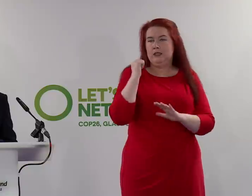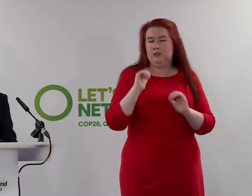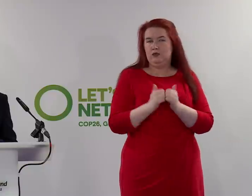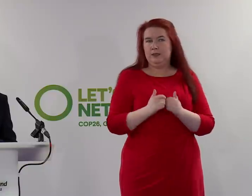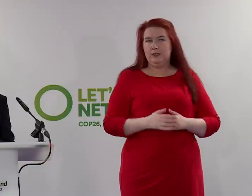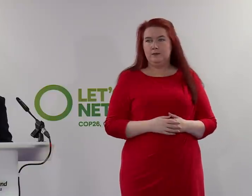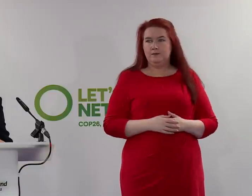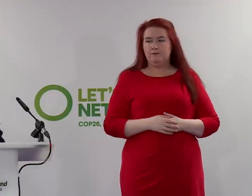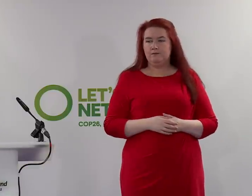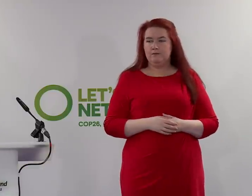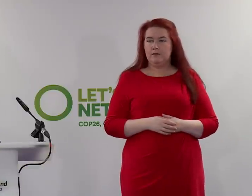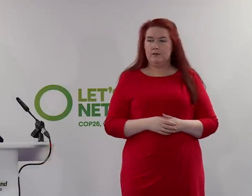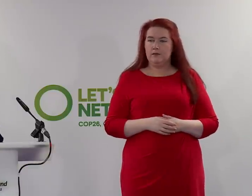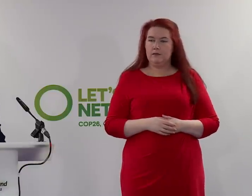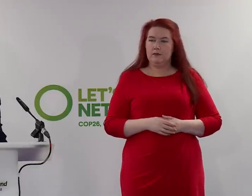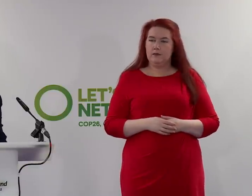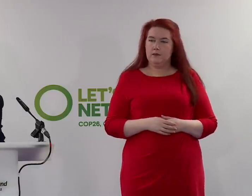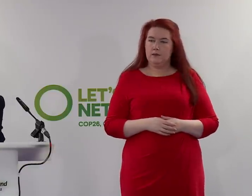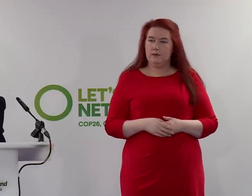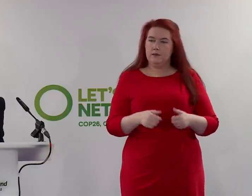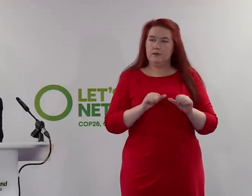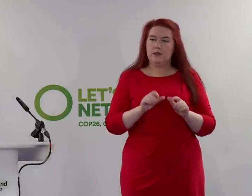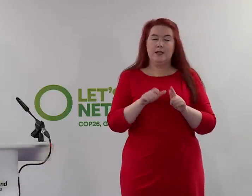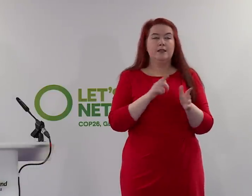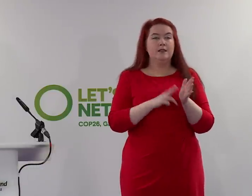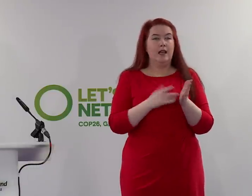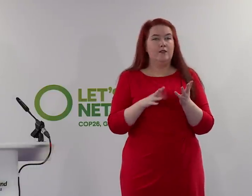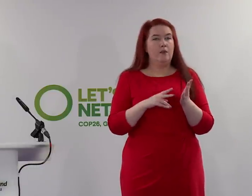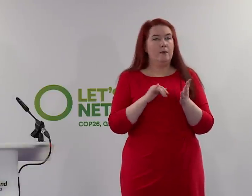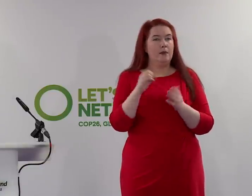And we go now to Dan Beavers from The Sun.